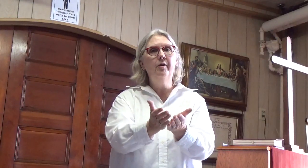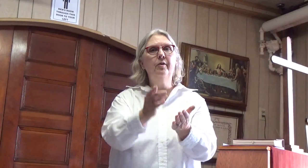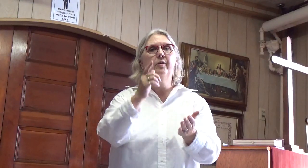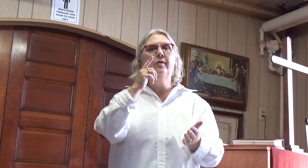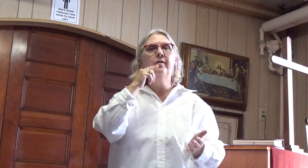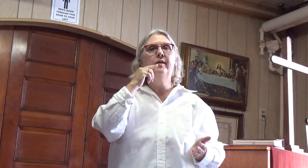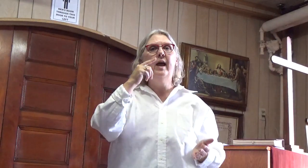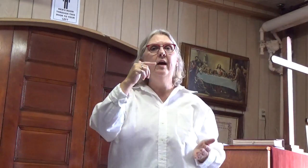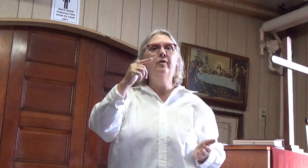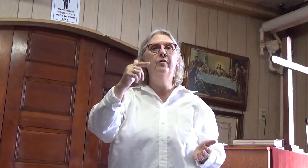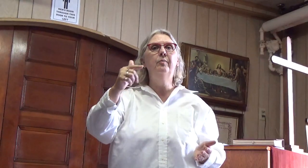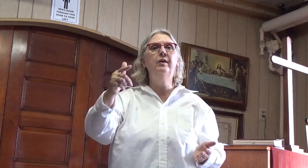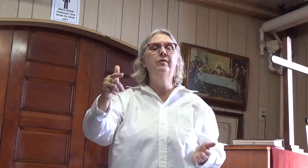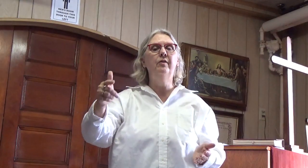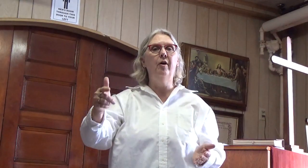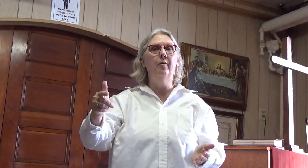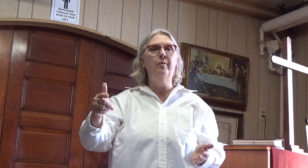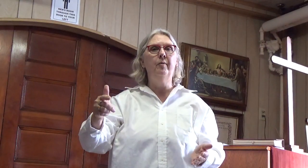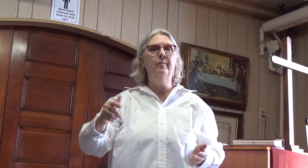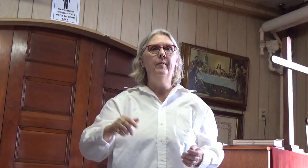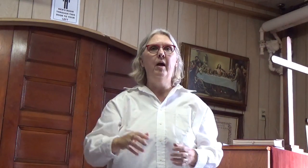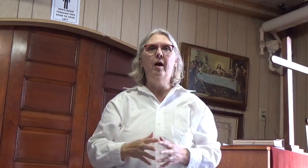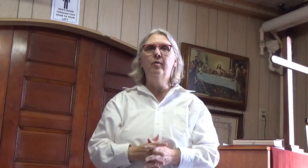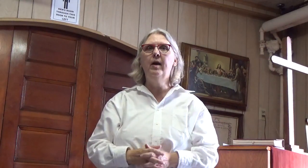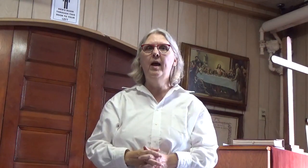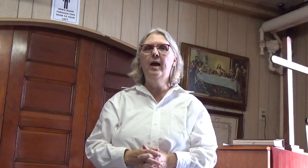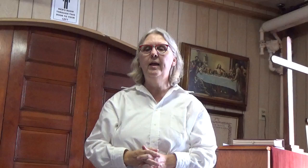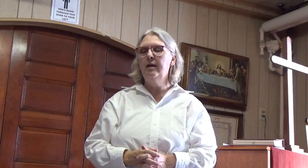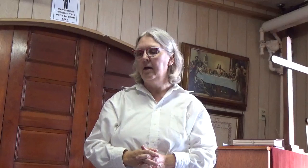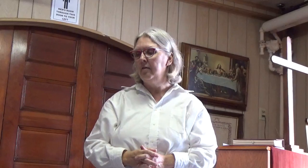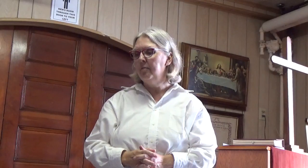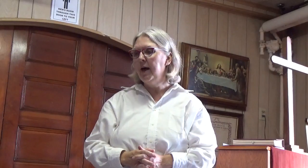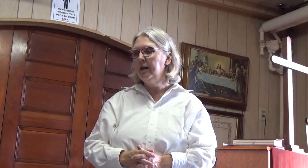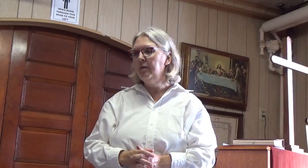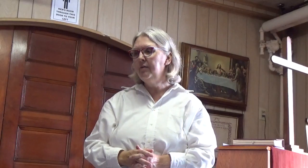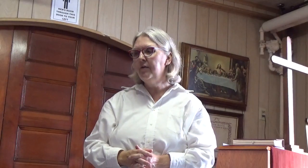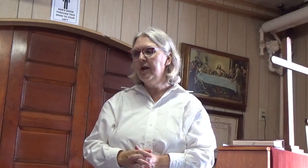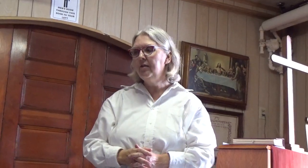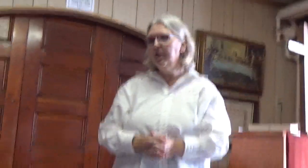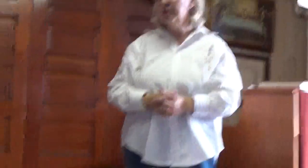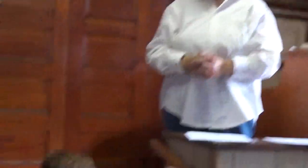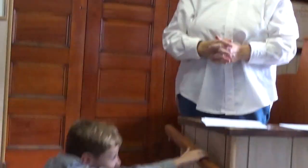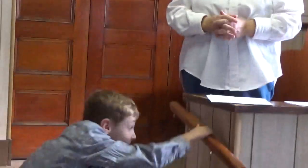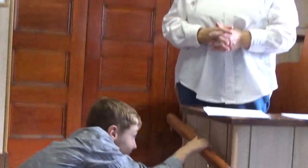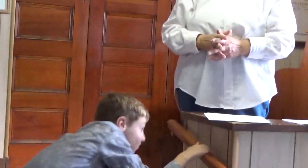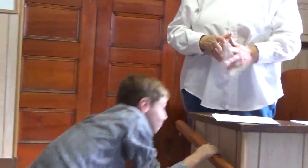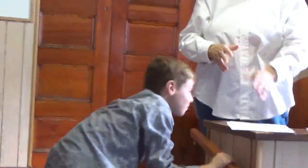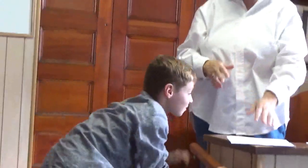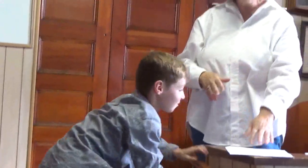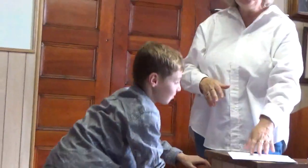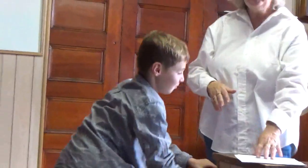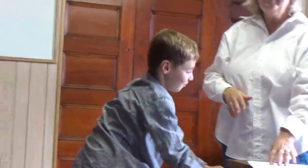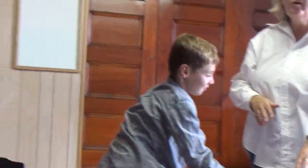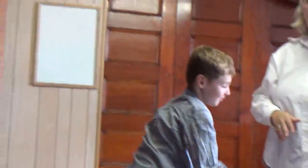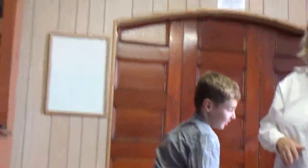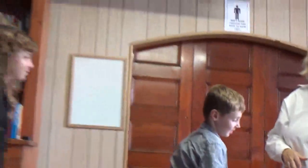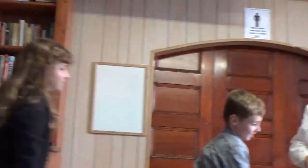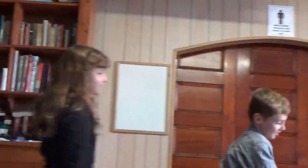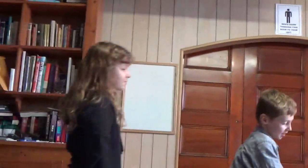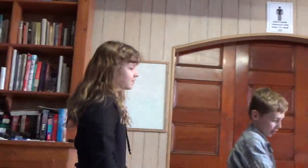tells me so. Okay, Milo and Faith, are you guys ready? Yep. This one's a little bit